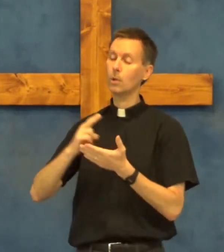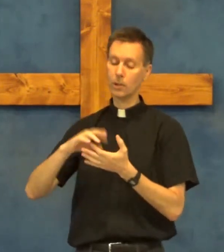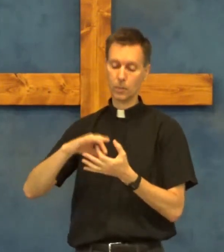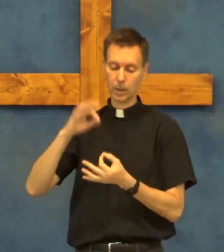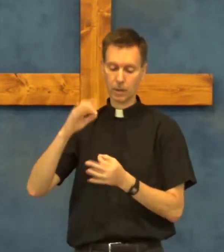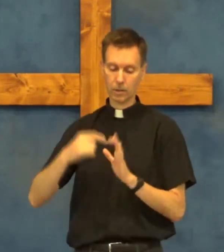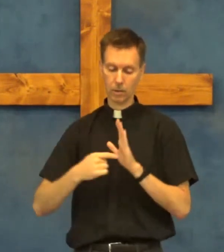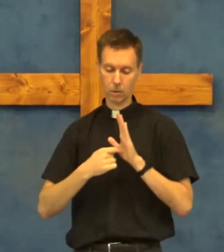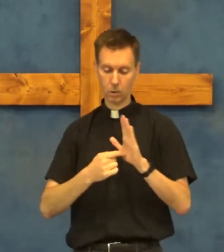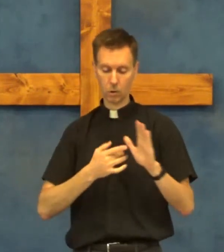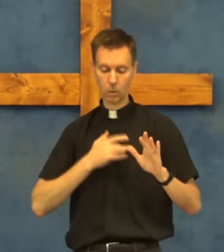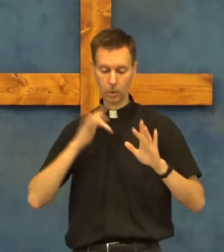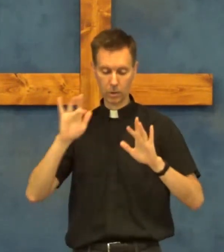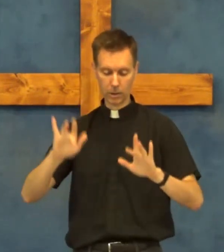Holy Spirit, show mercy.